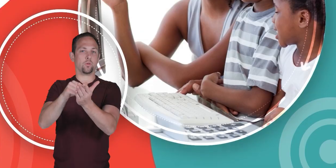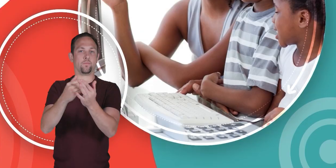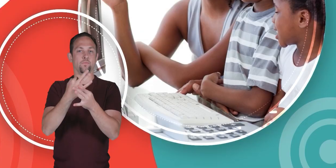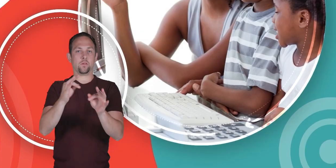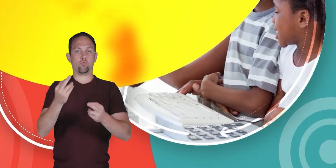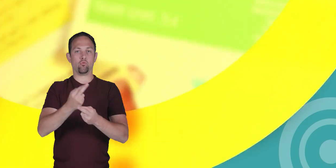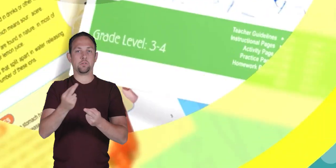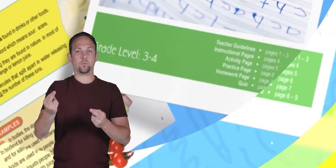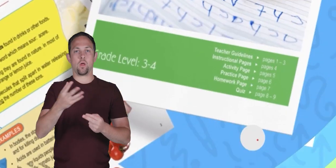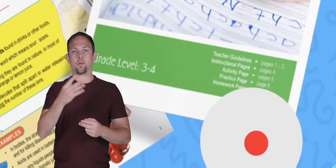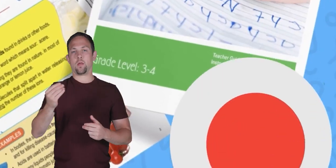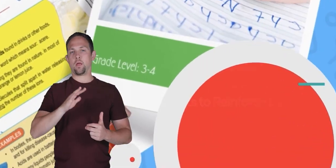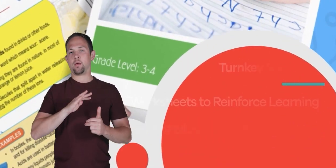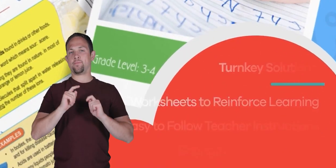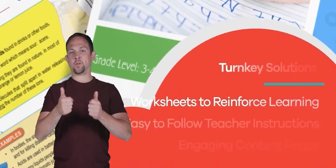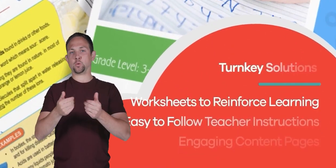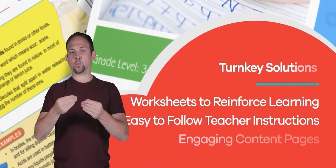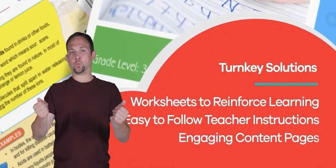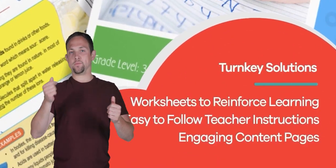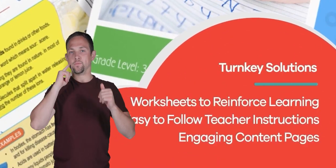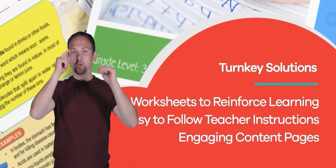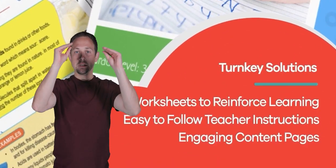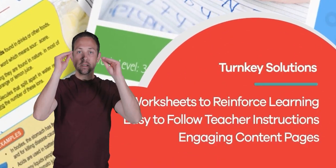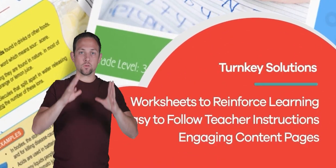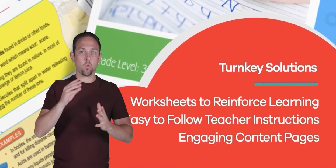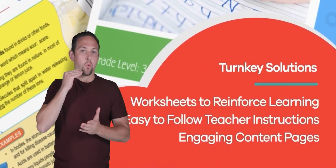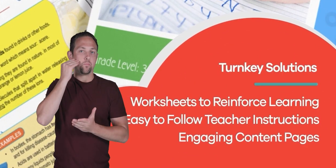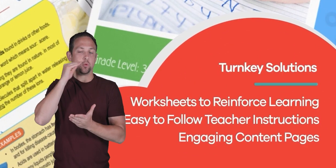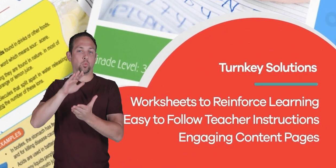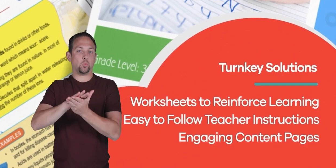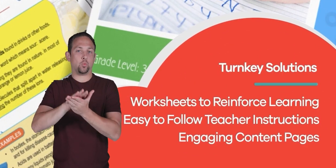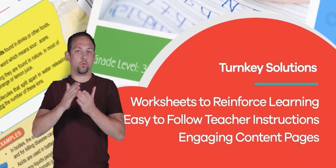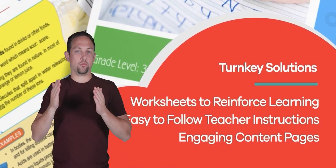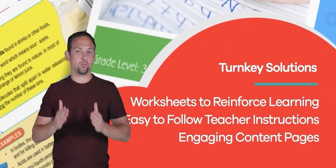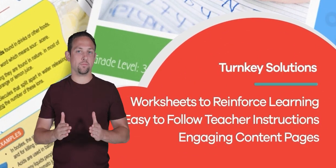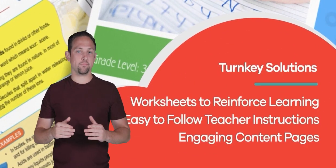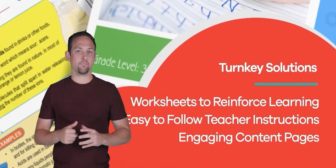resources and turnkey solutions for teachers and homeschoolers